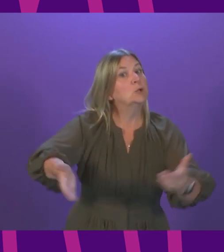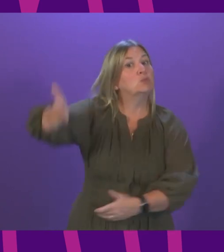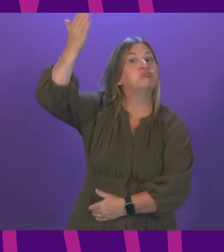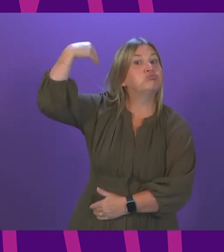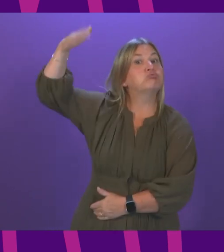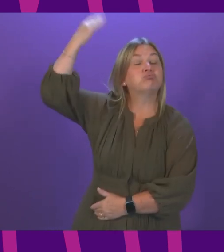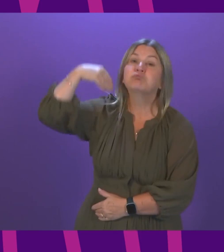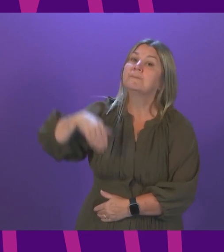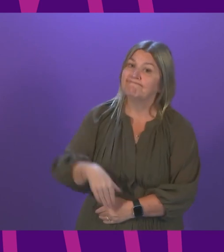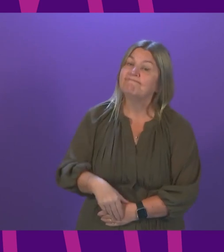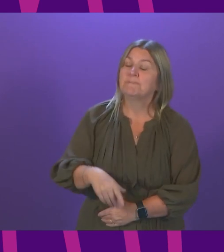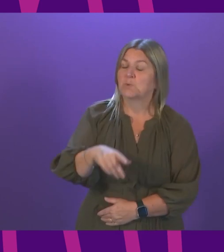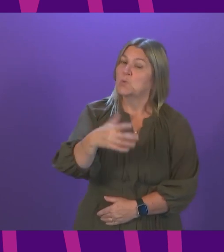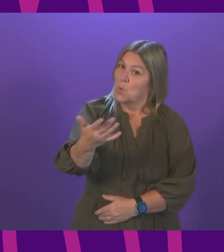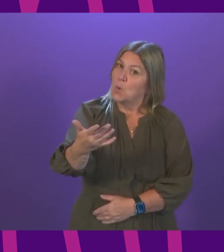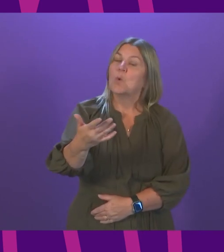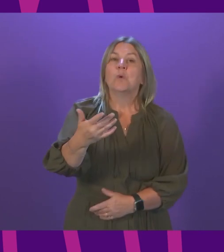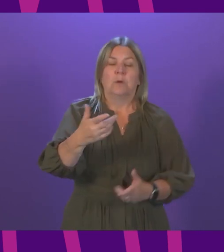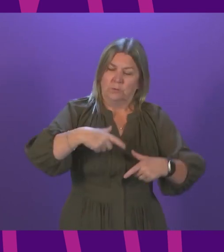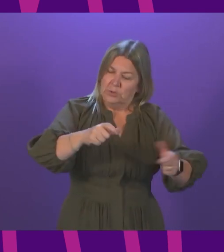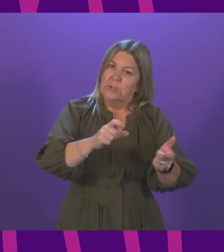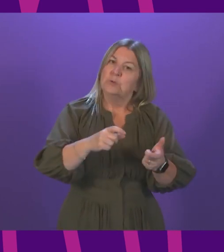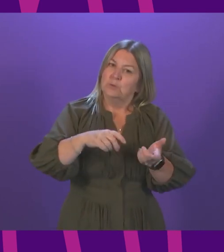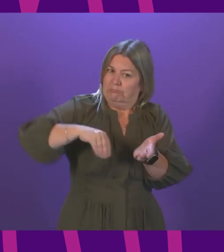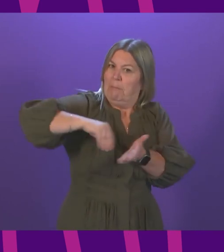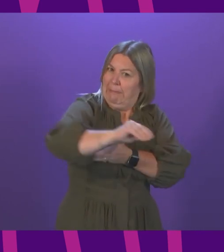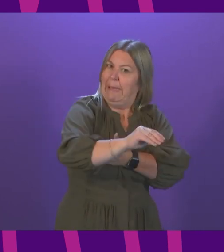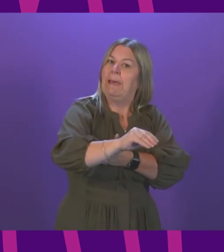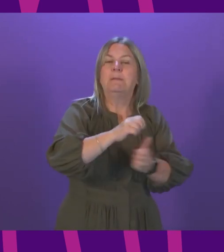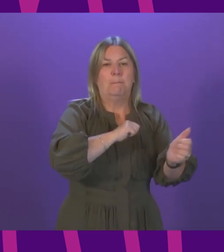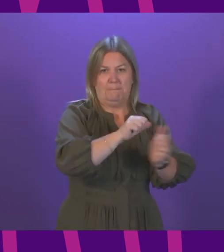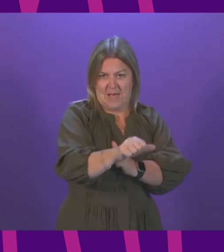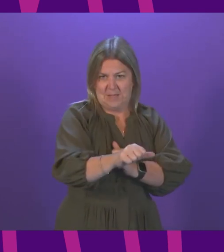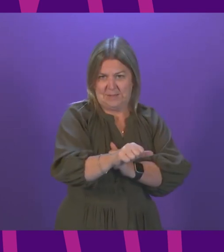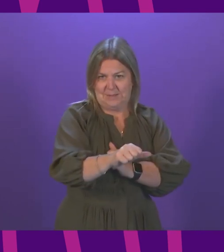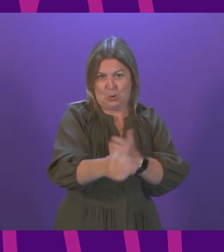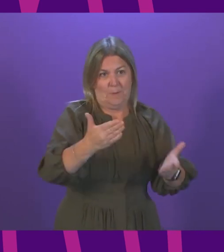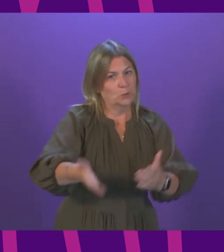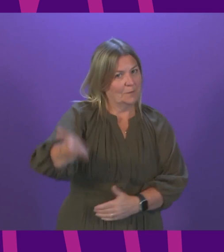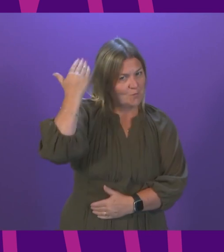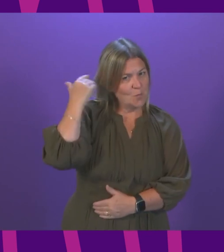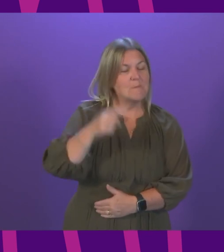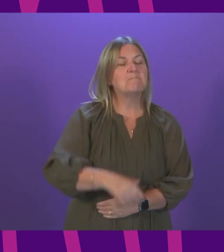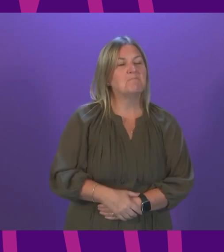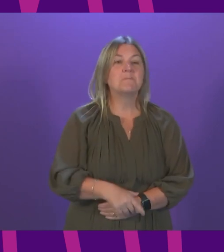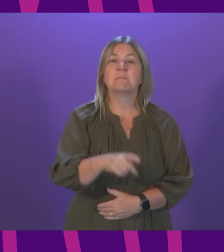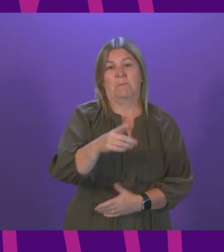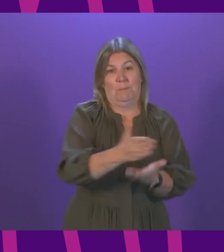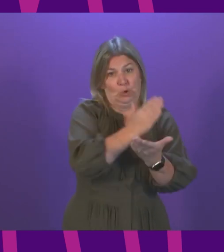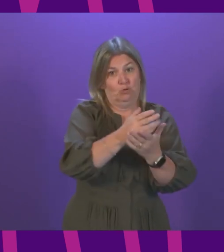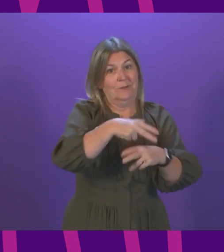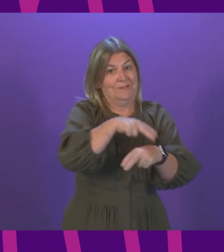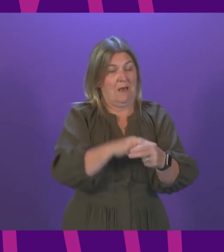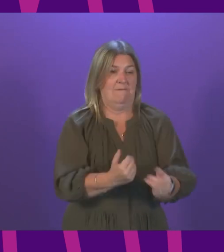entire UK. So, we'll continue to pay them the best in the UK and we'll continue to make sure our NHS remains at record levels.